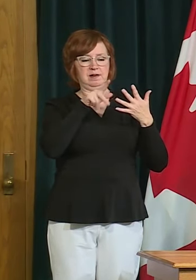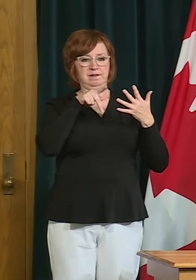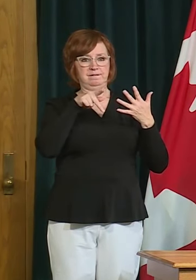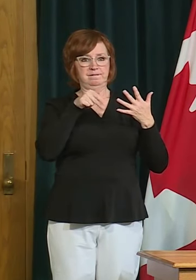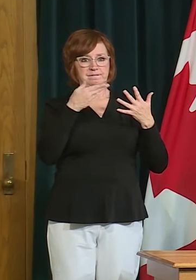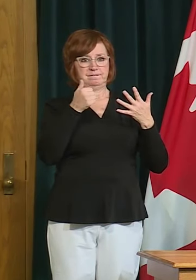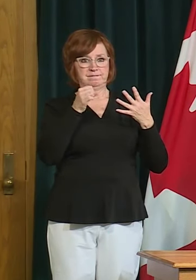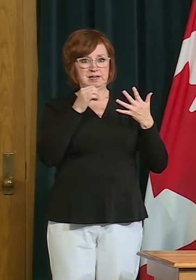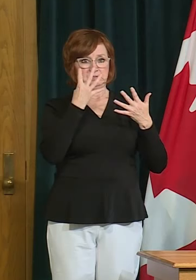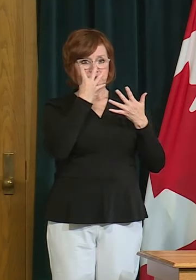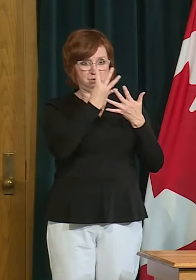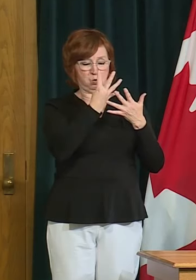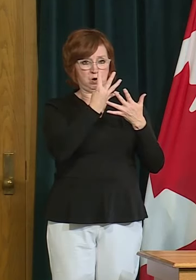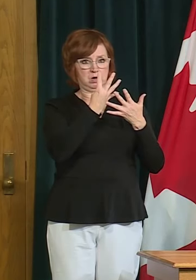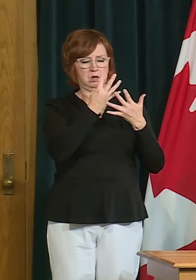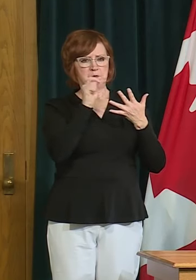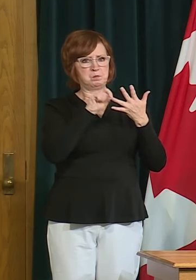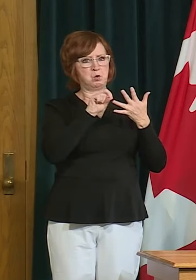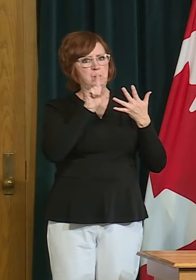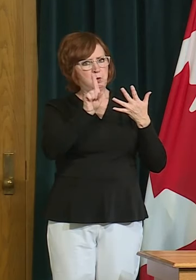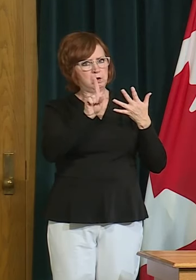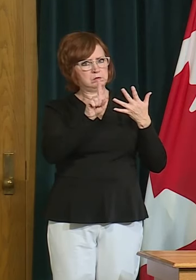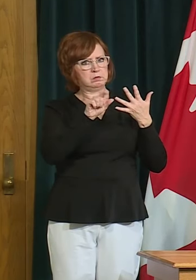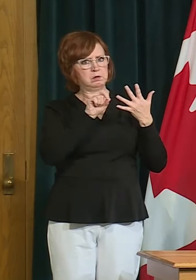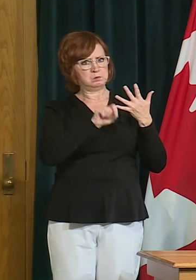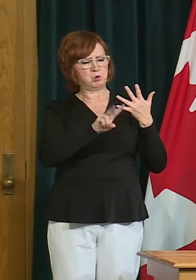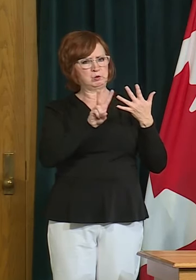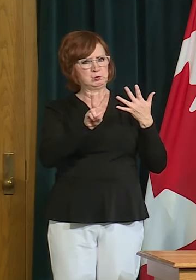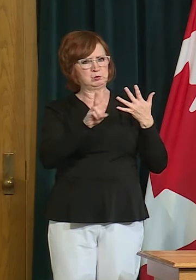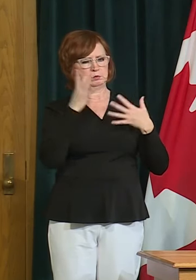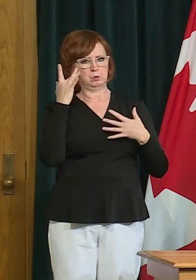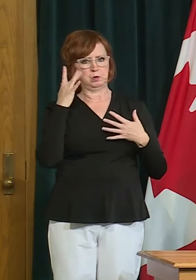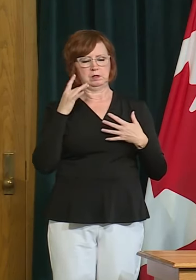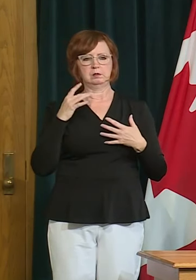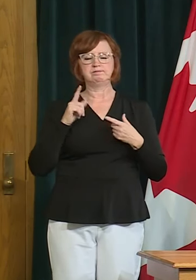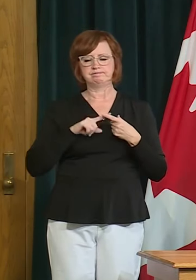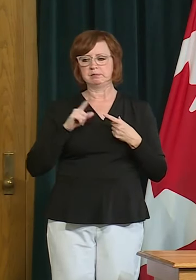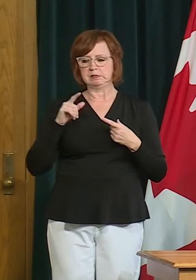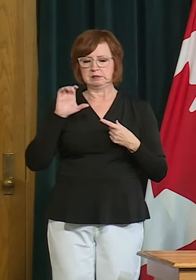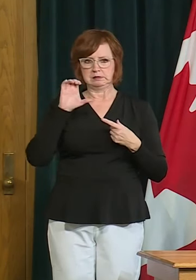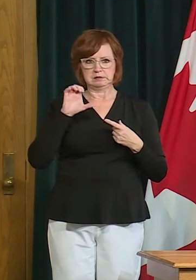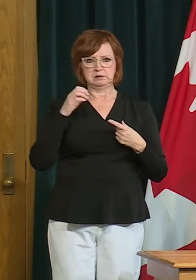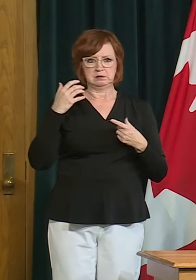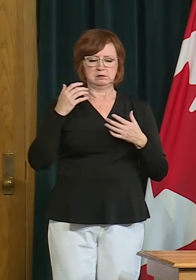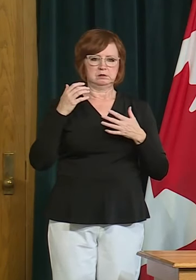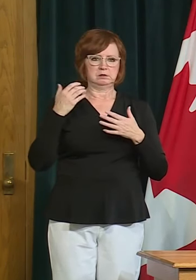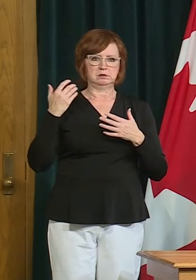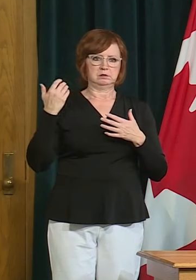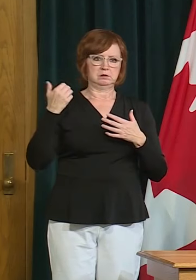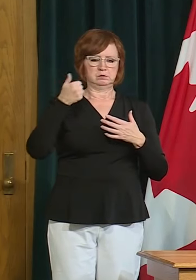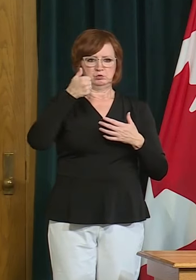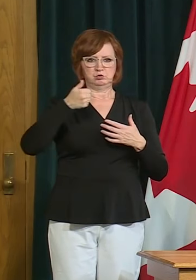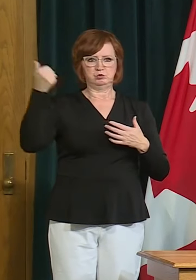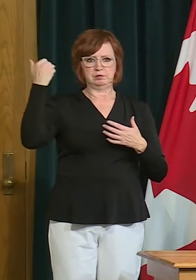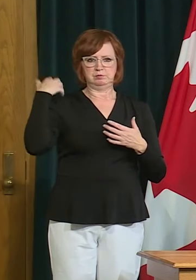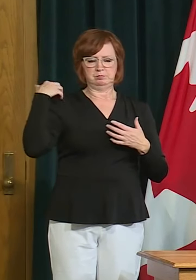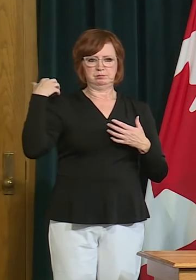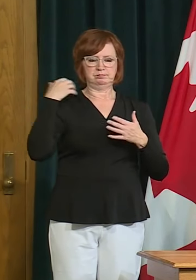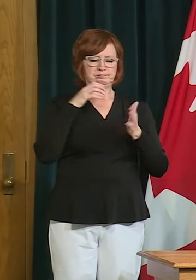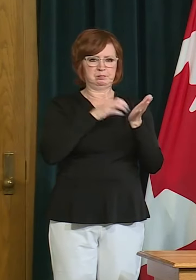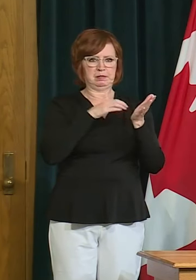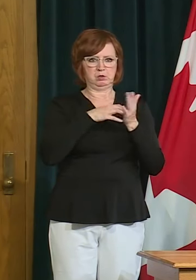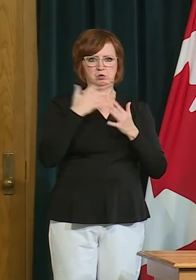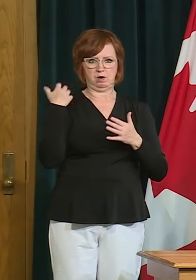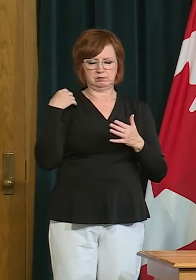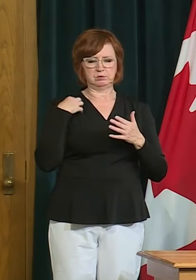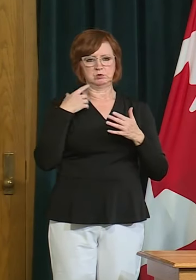parts one and two instead of having that phase roll out all at once guidance of our chief medical health officer on the risk of the uh the various items